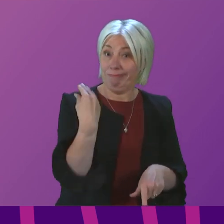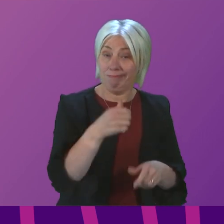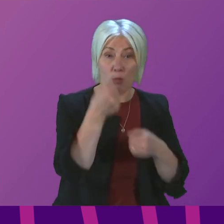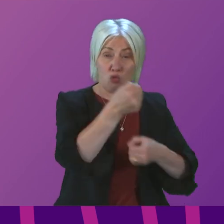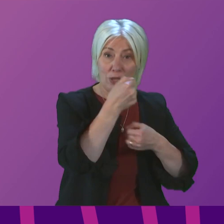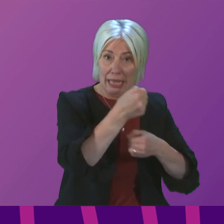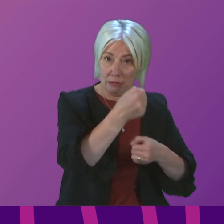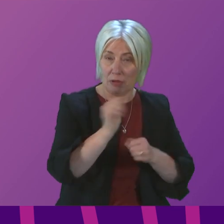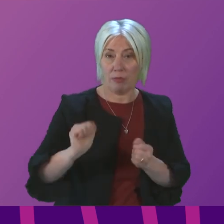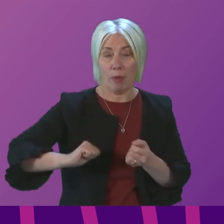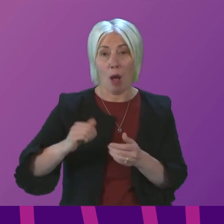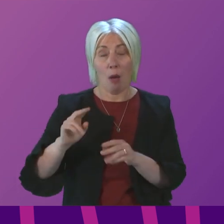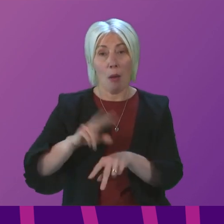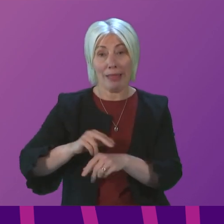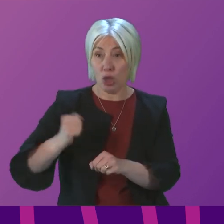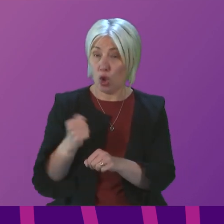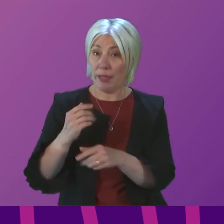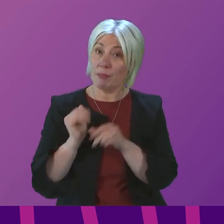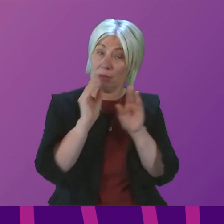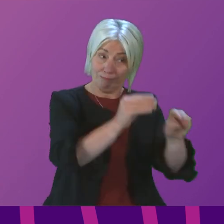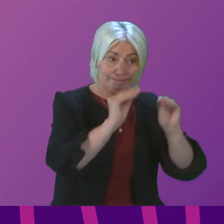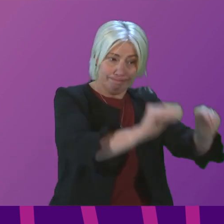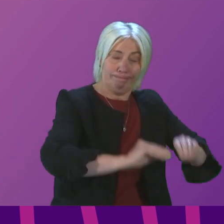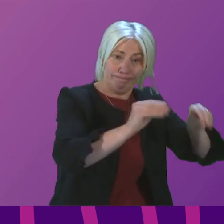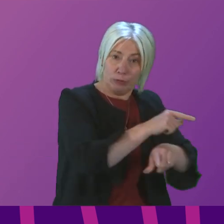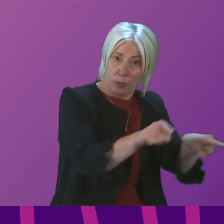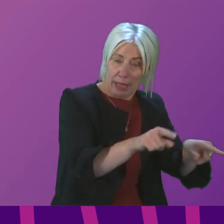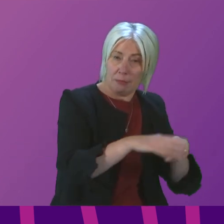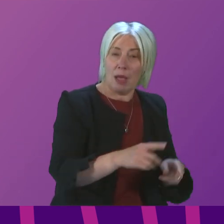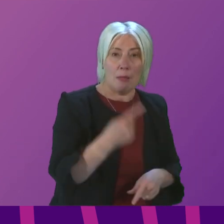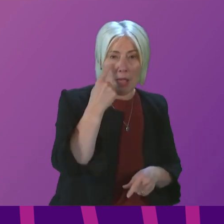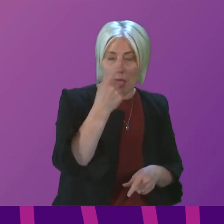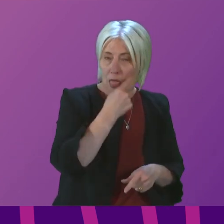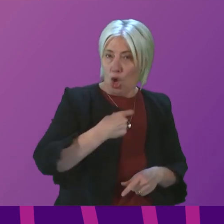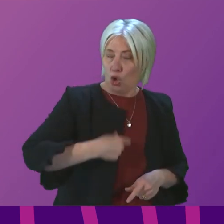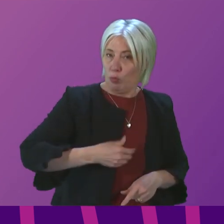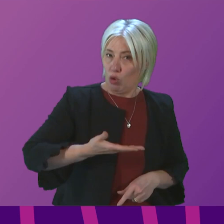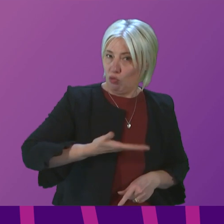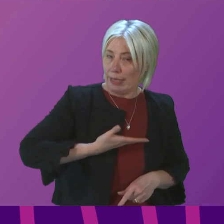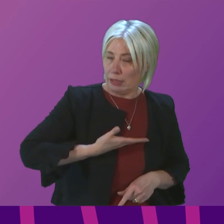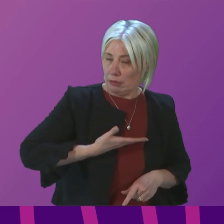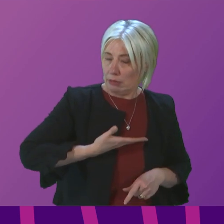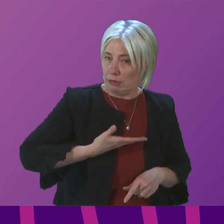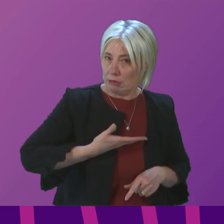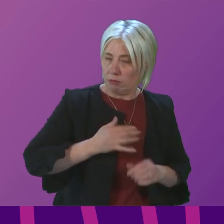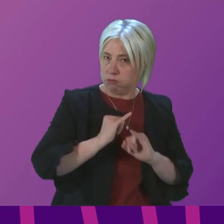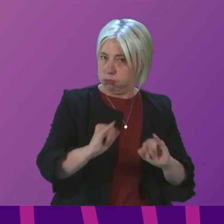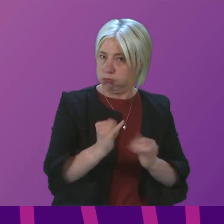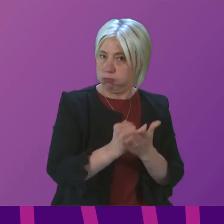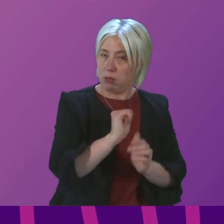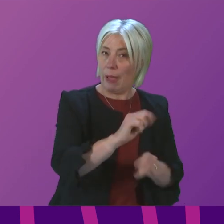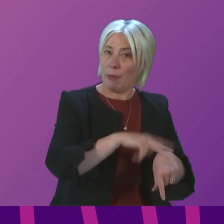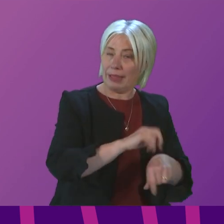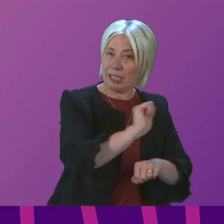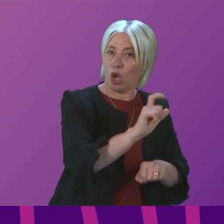officers continue to provide training. Given the evidence of human rights abuses committed by the National Colombian Police, can the First